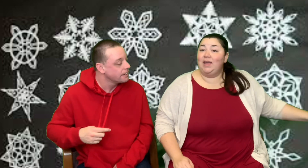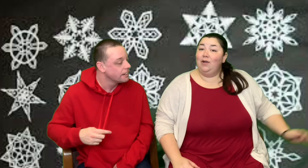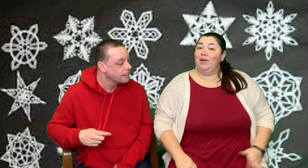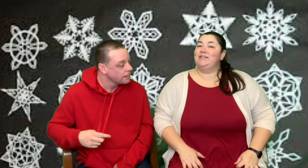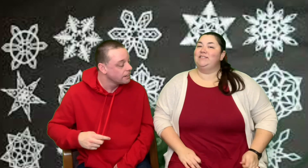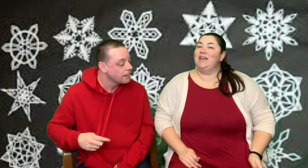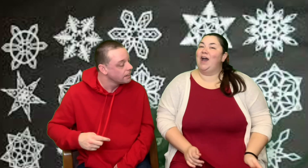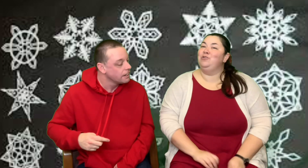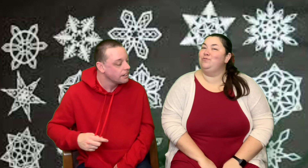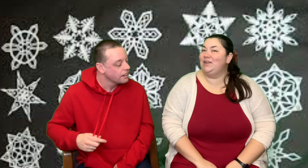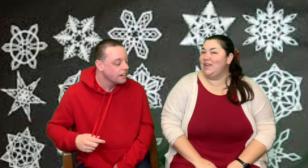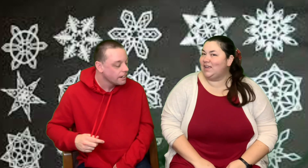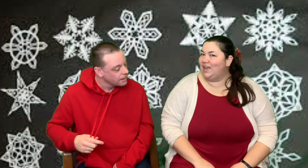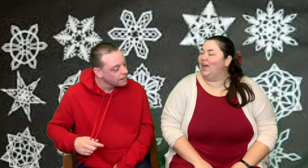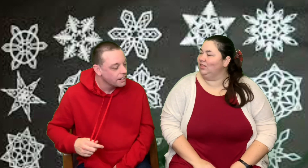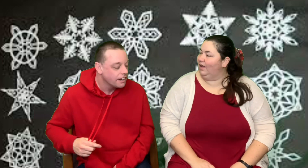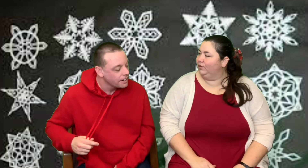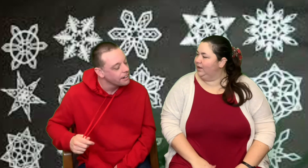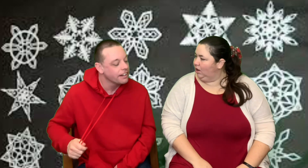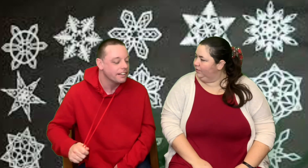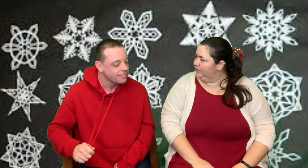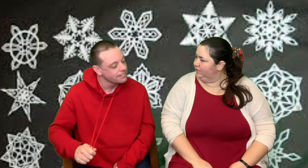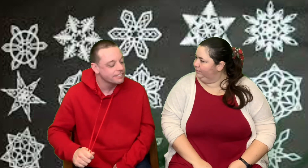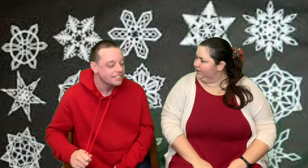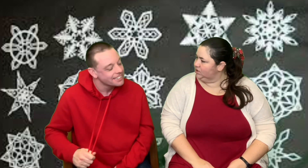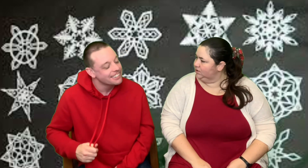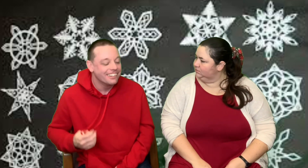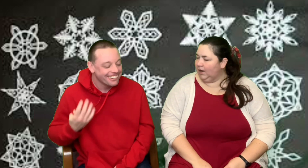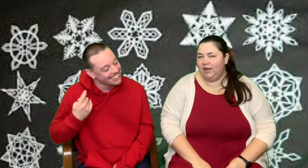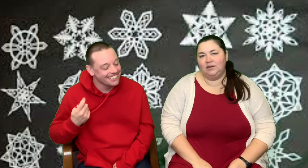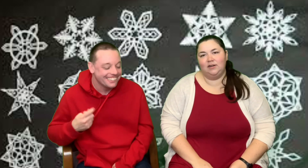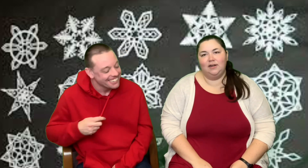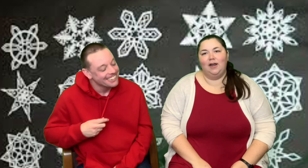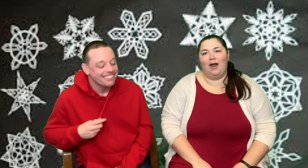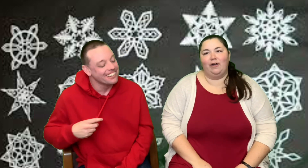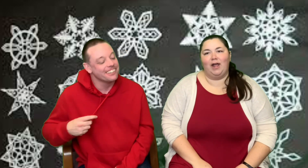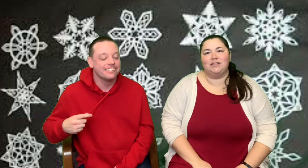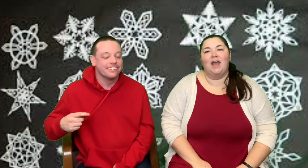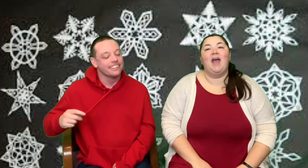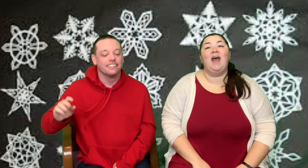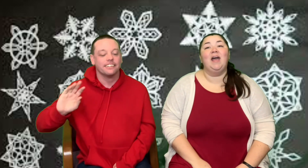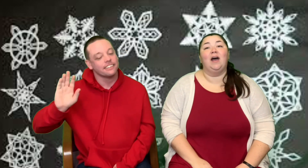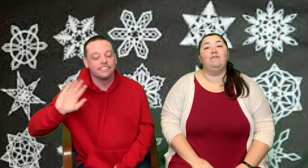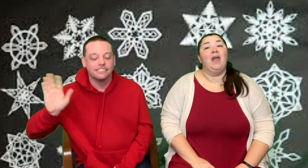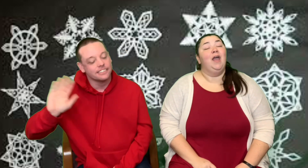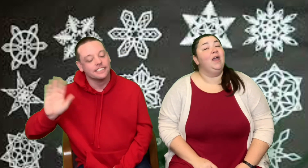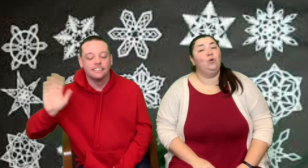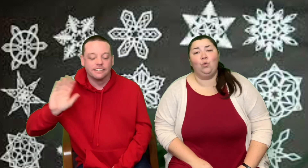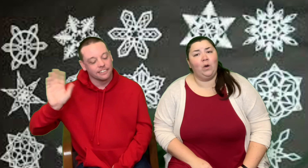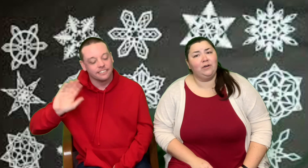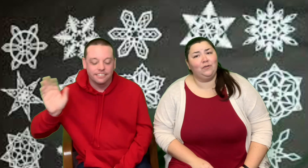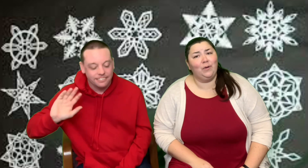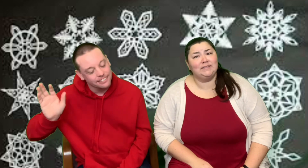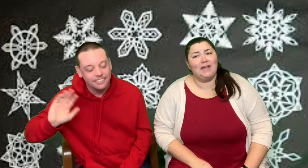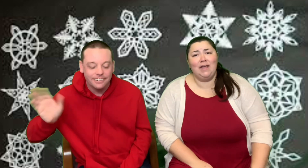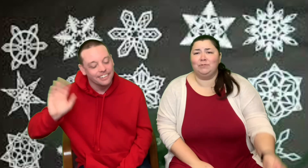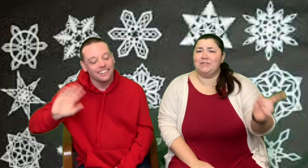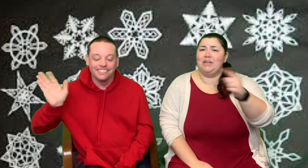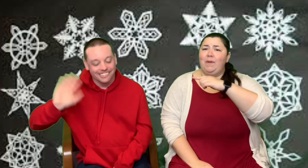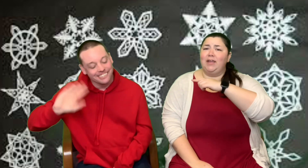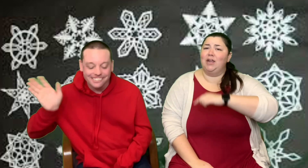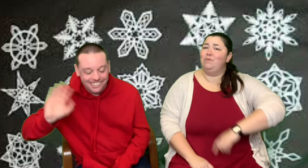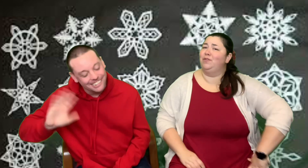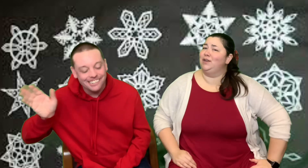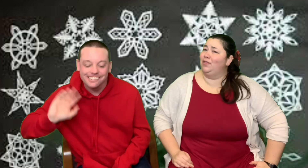that, and we can't wait to see how unique and lovely all those snowflakes are. Right? All right. Have a wonderful Wednesday.